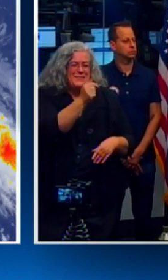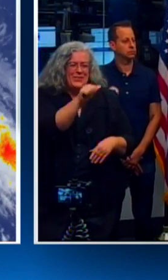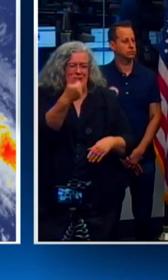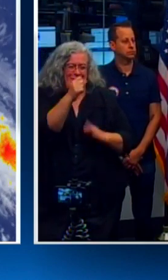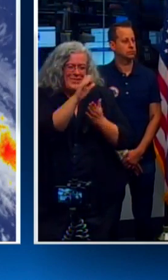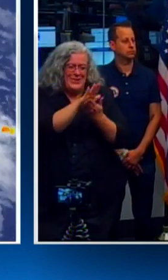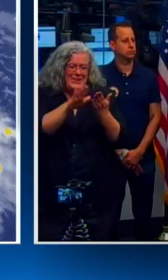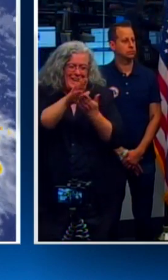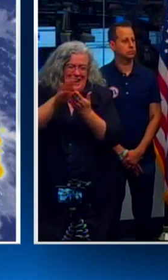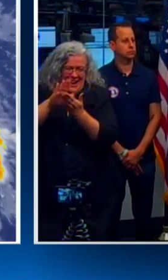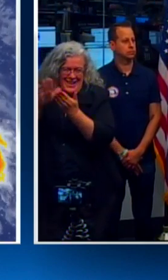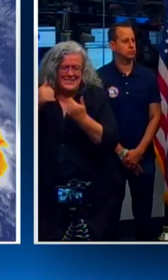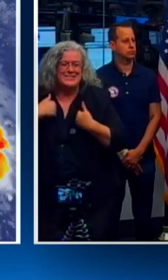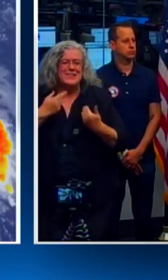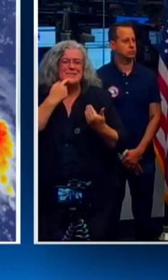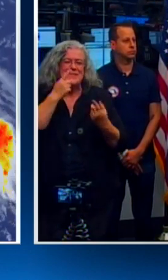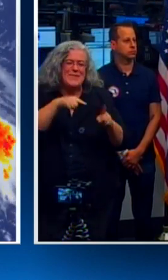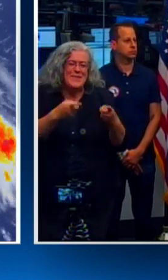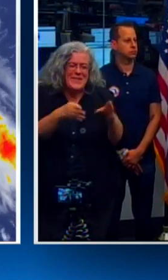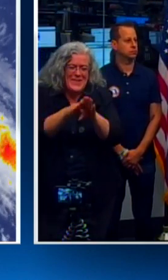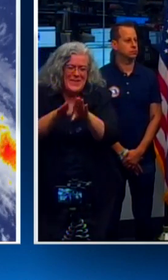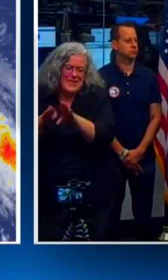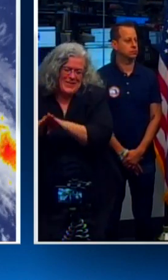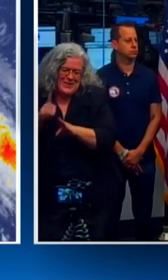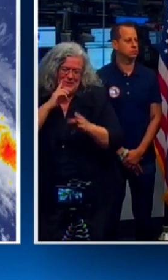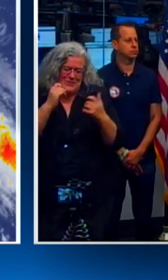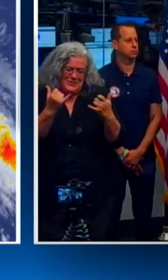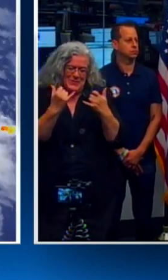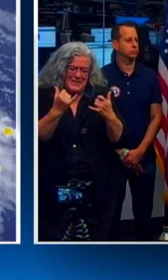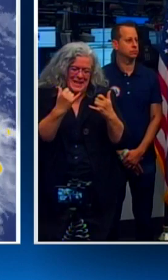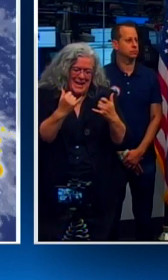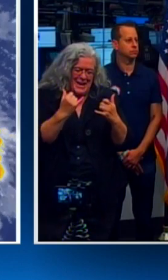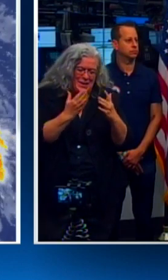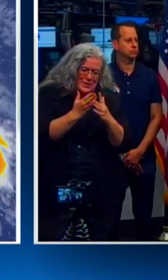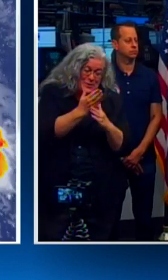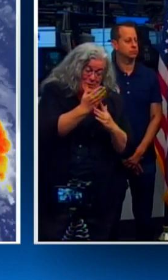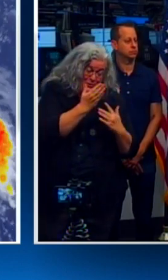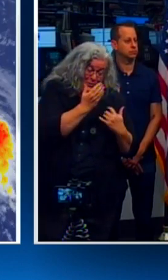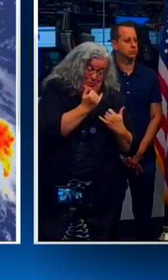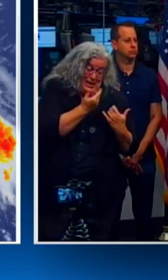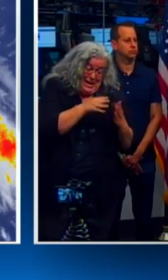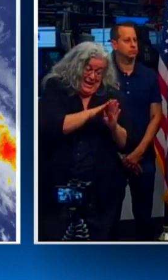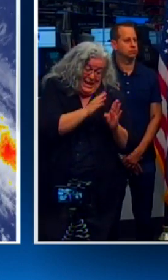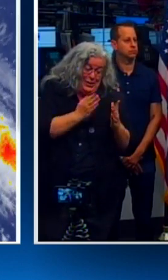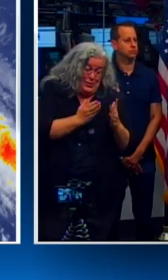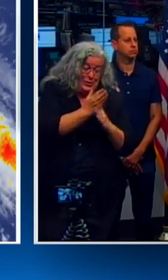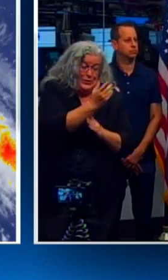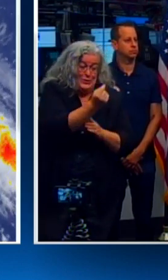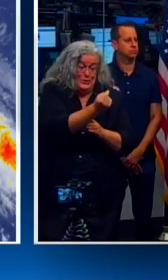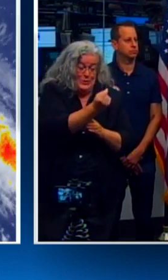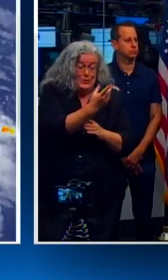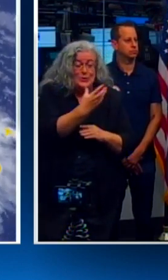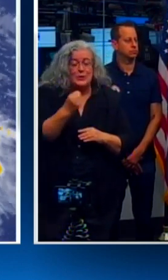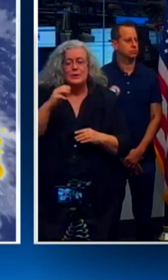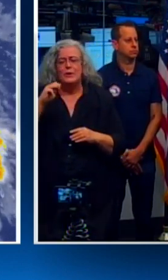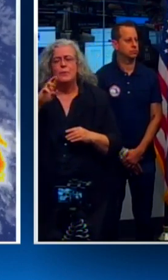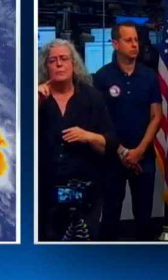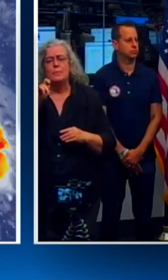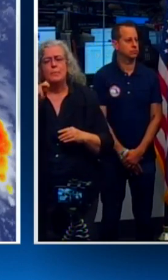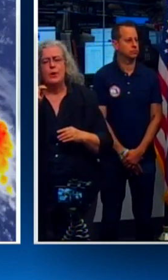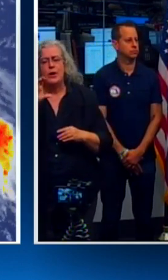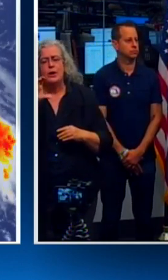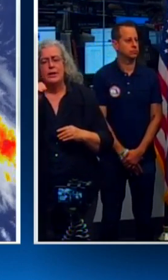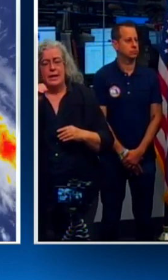Central Florida have issued closures starting today through Tuesday. The school districts in Martin County and